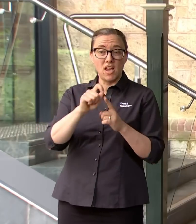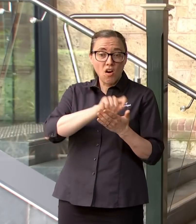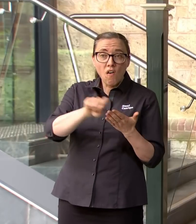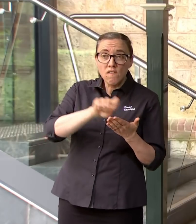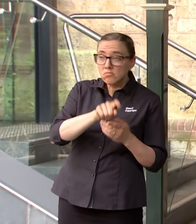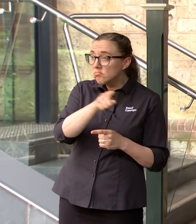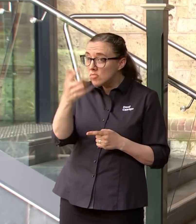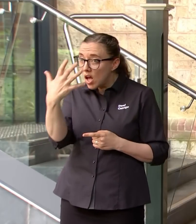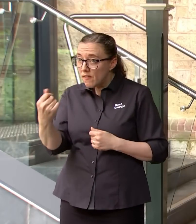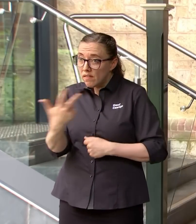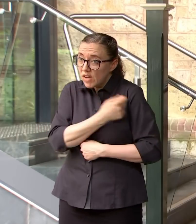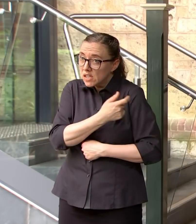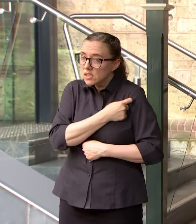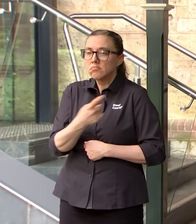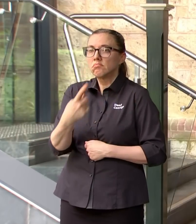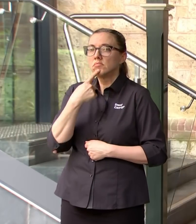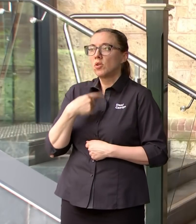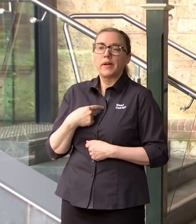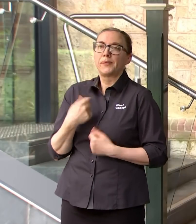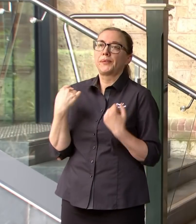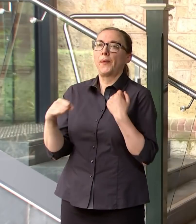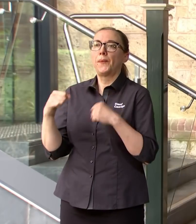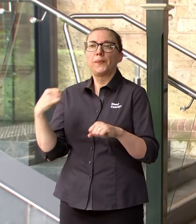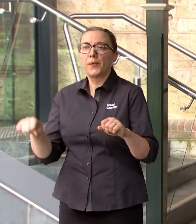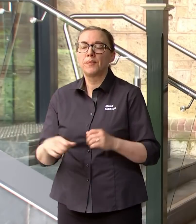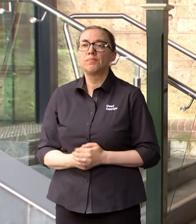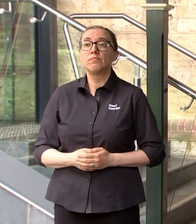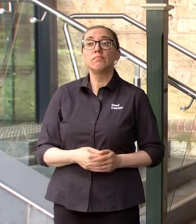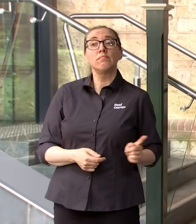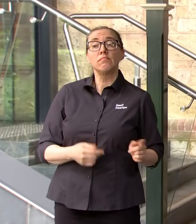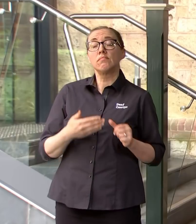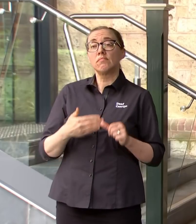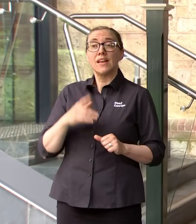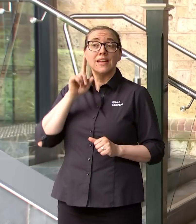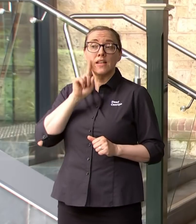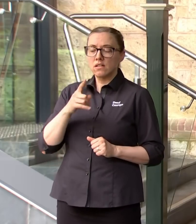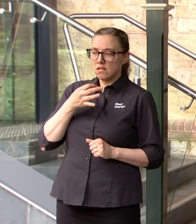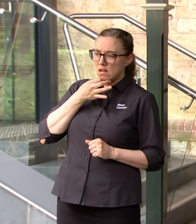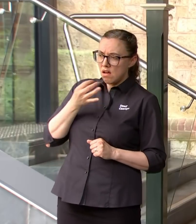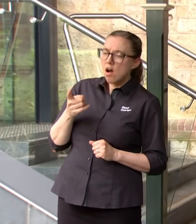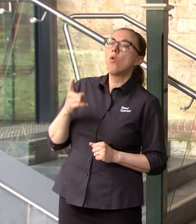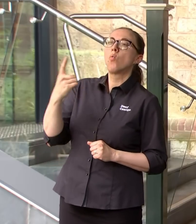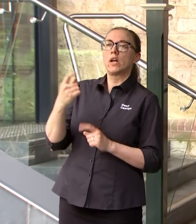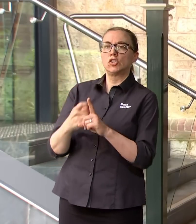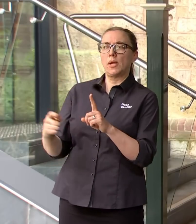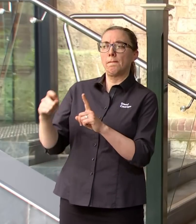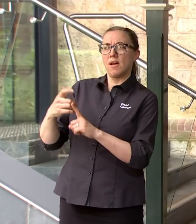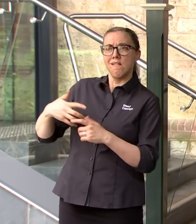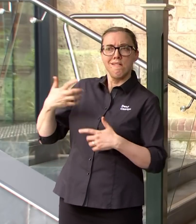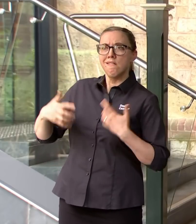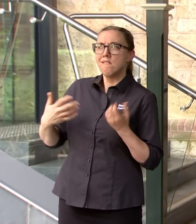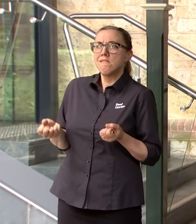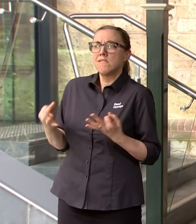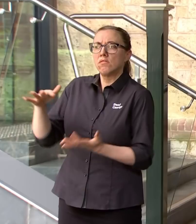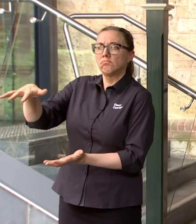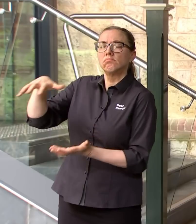Yeah so there was a report yesterday about a single GP and when we followed that up they placed an order their first order was received in accordance